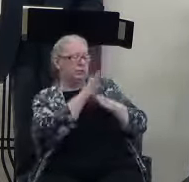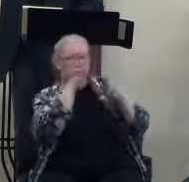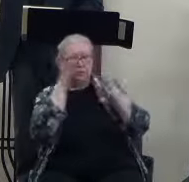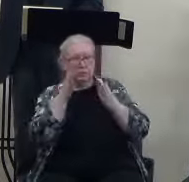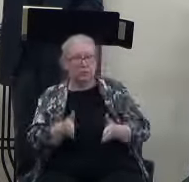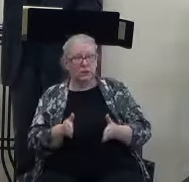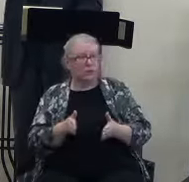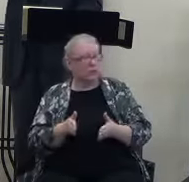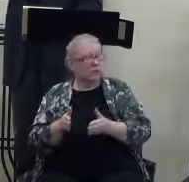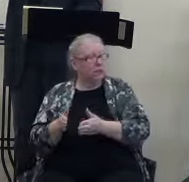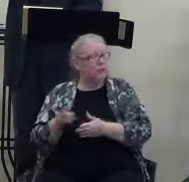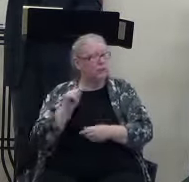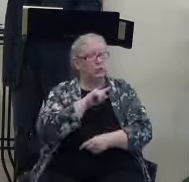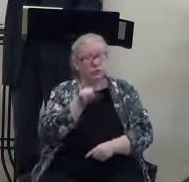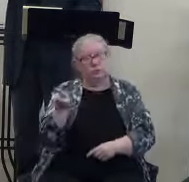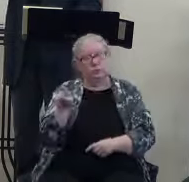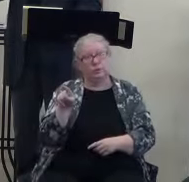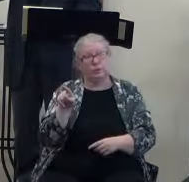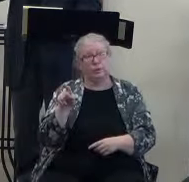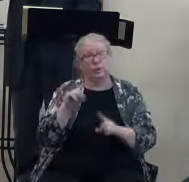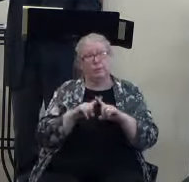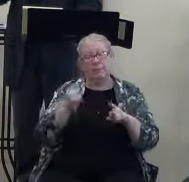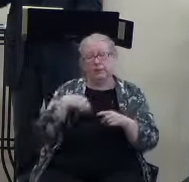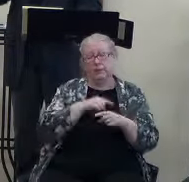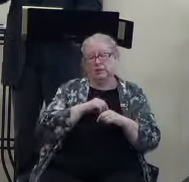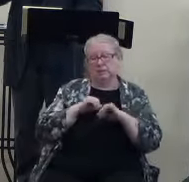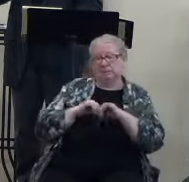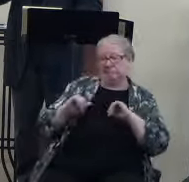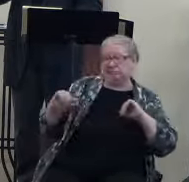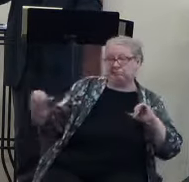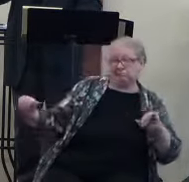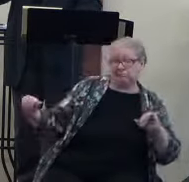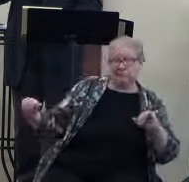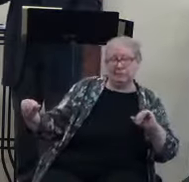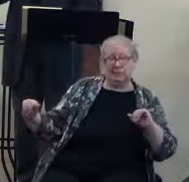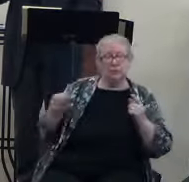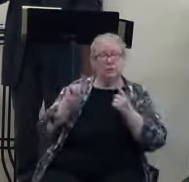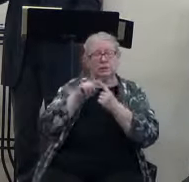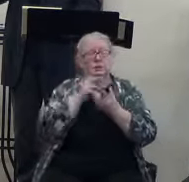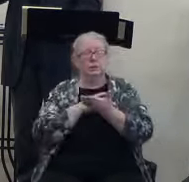And we can distance ourselves to where the Holy Spirit will just leave us alone.